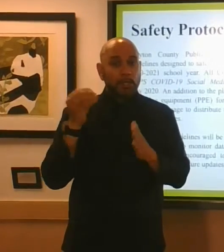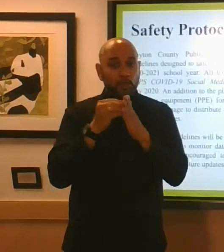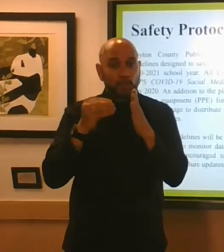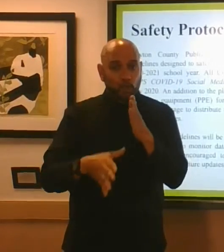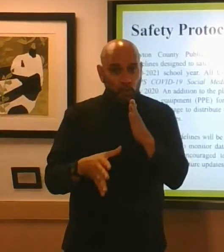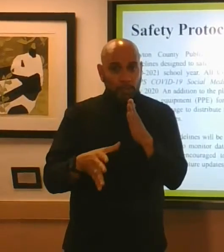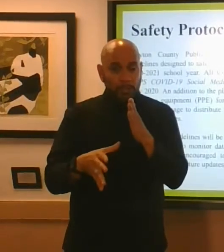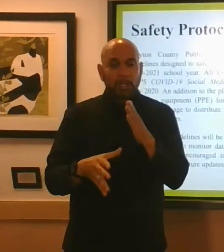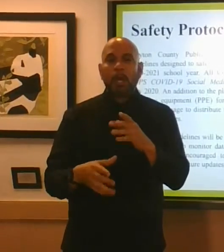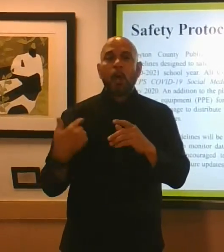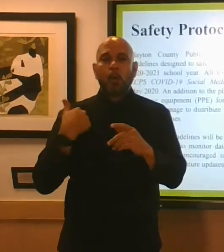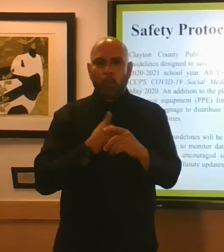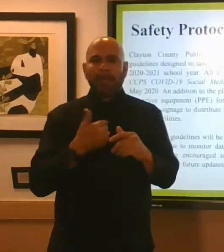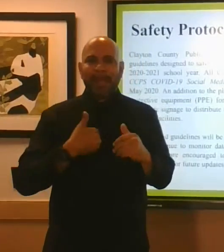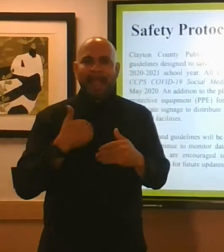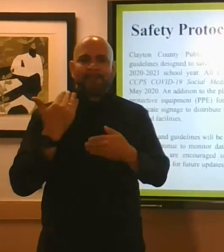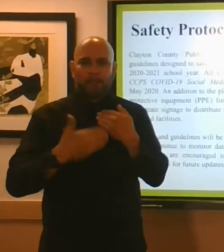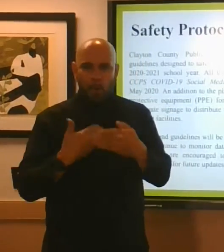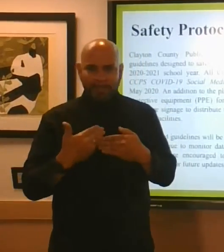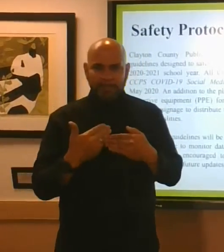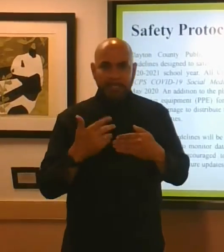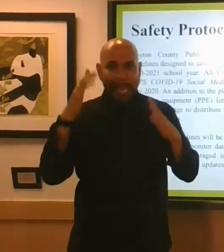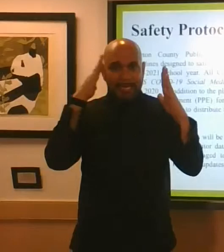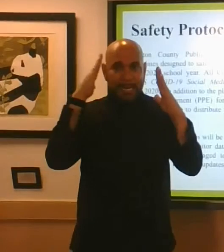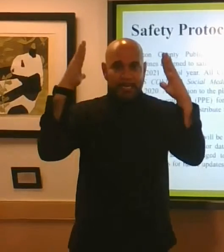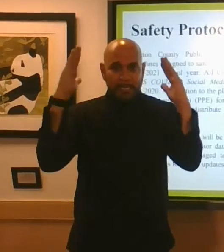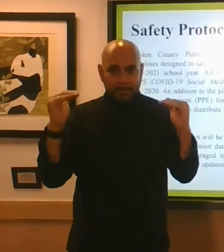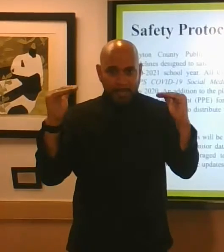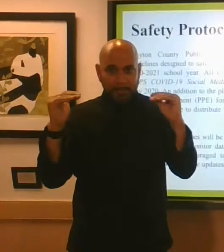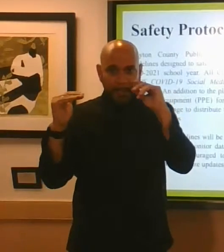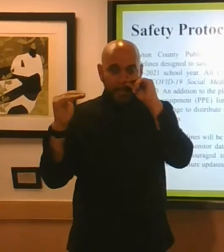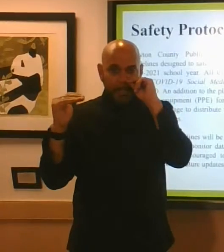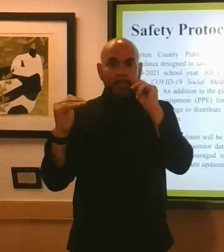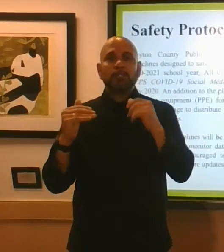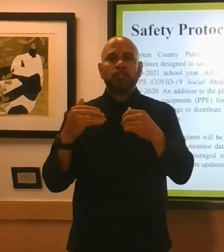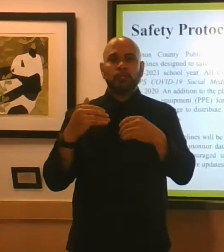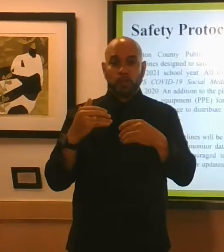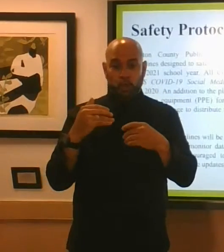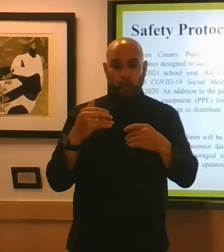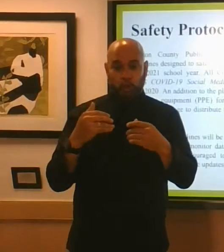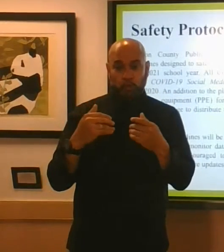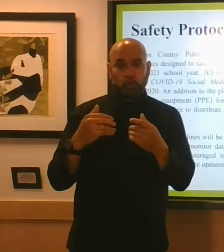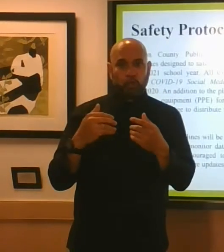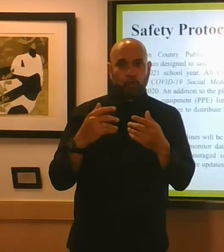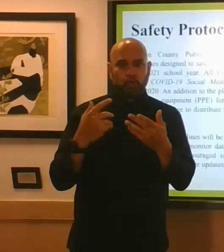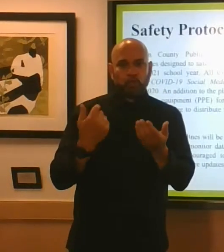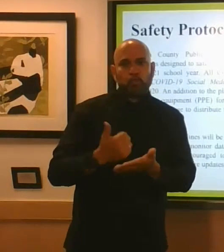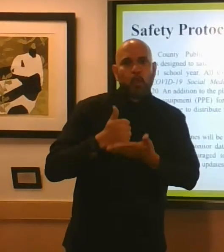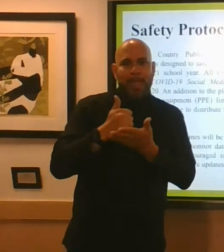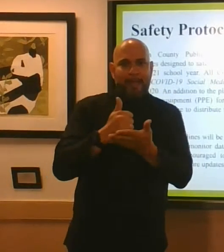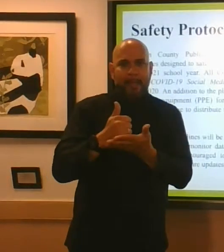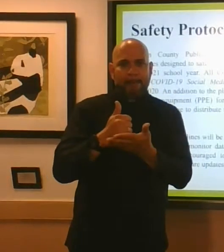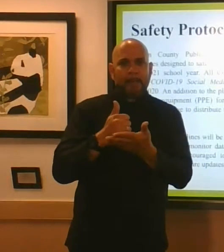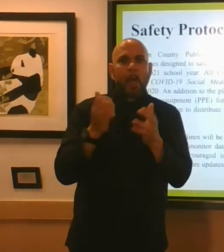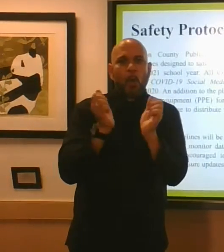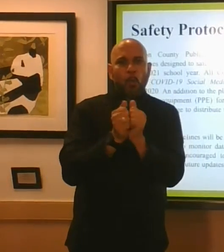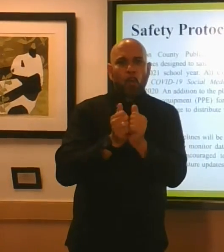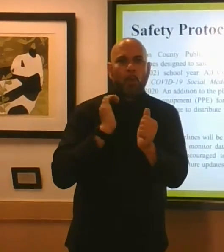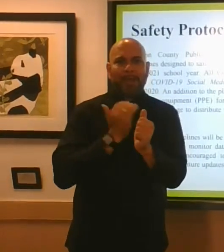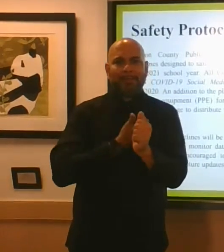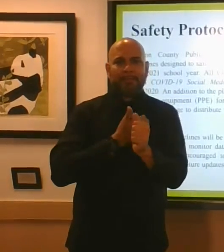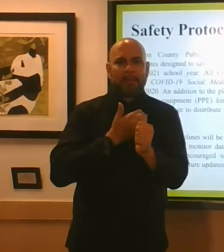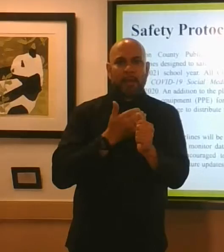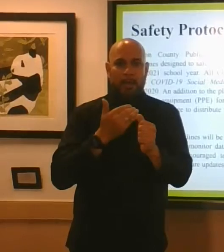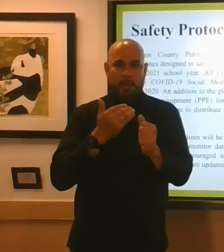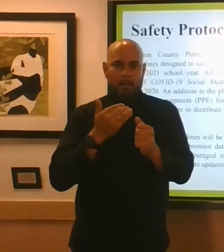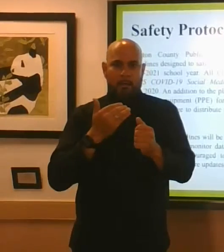processes expectations to mitigate for transmission of the virus in our school system relative to mask